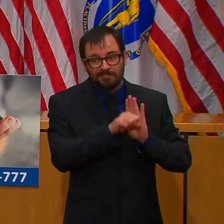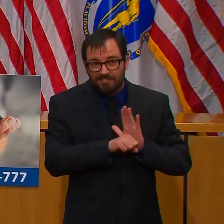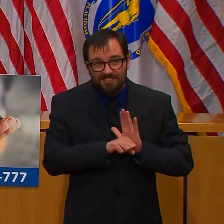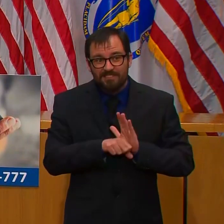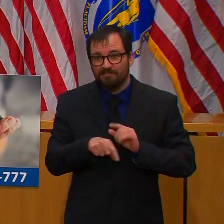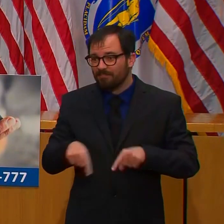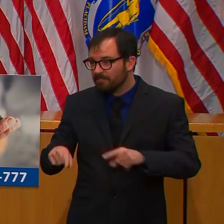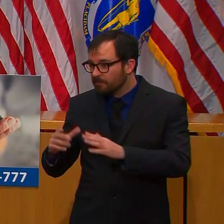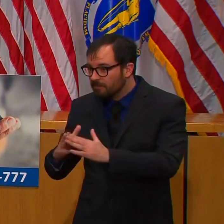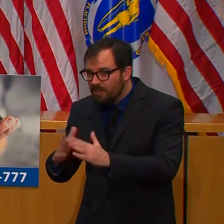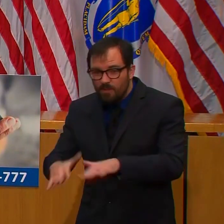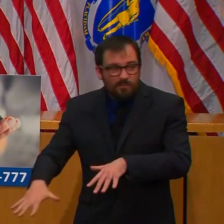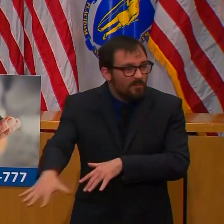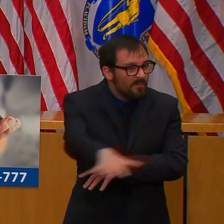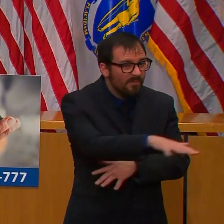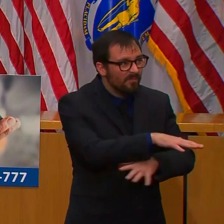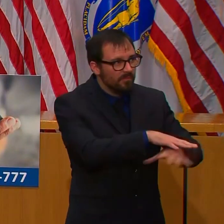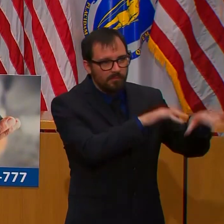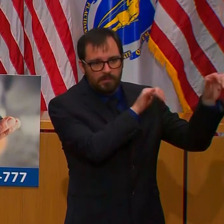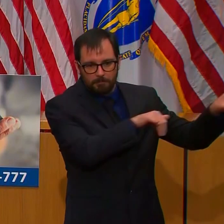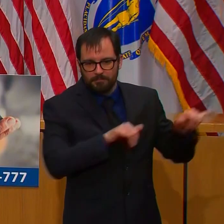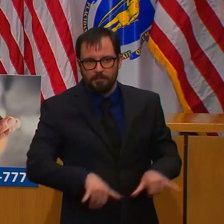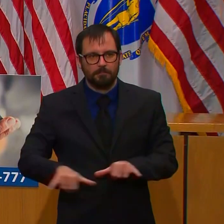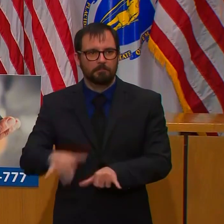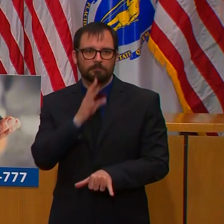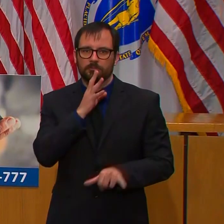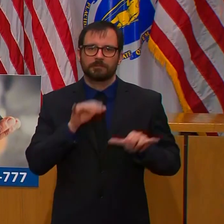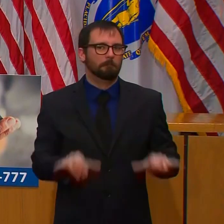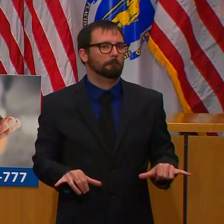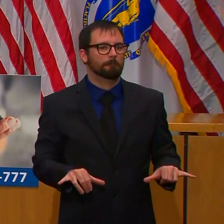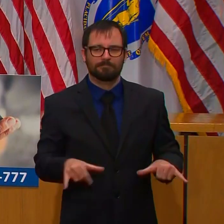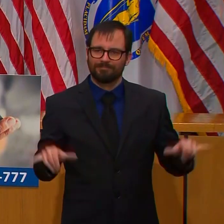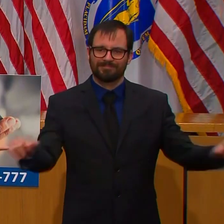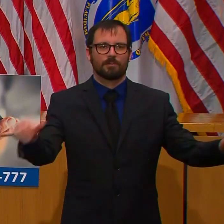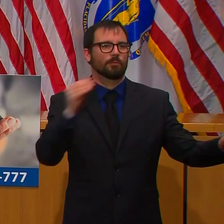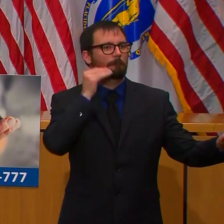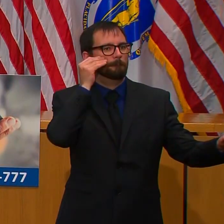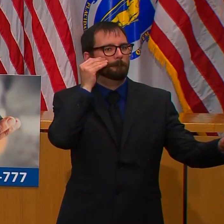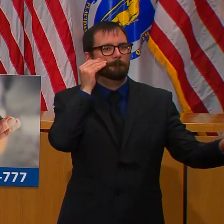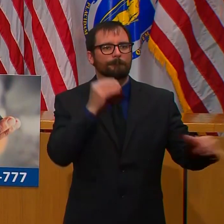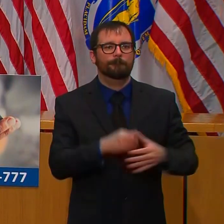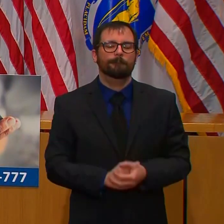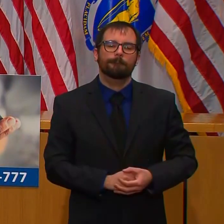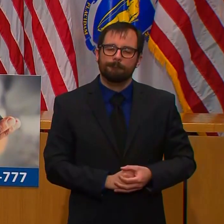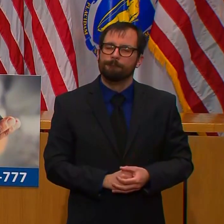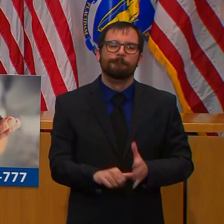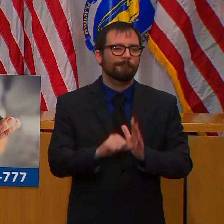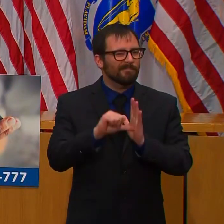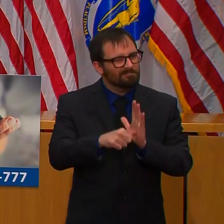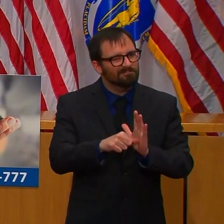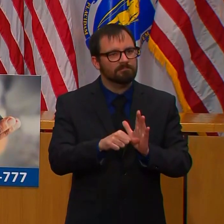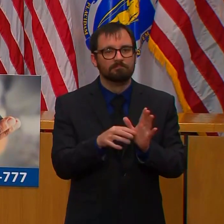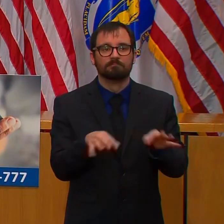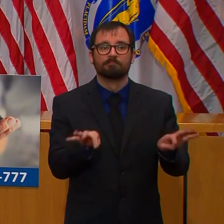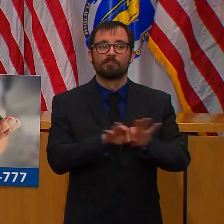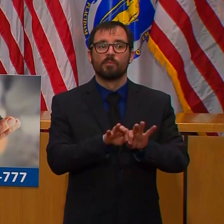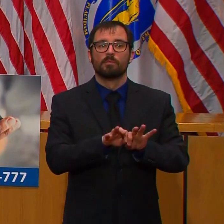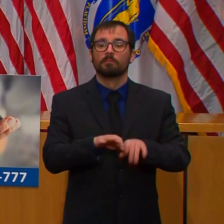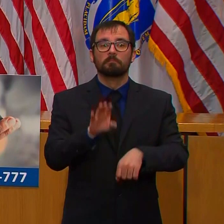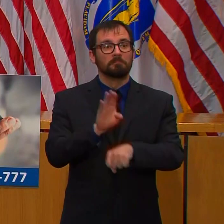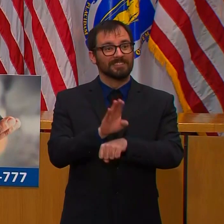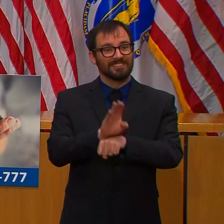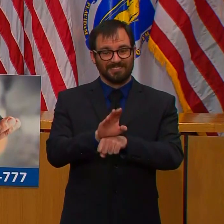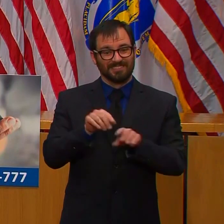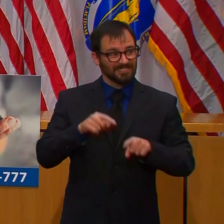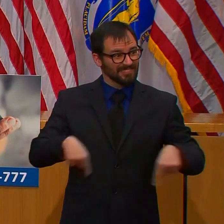And as we've stated before, essential businesses need to and will continue to operate. Restaurants and